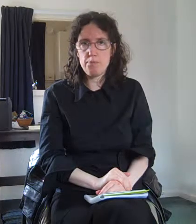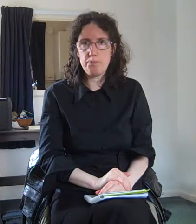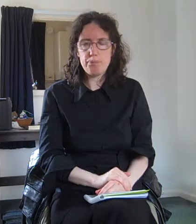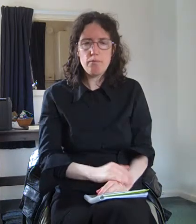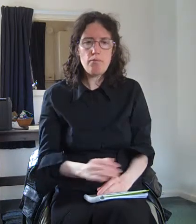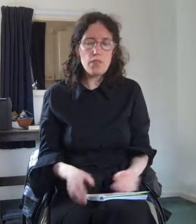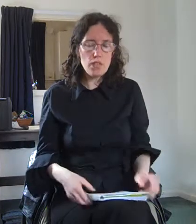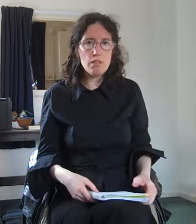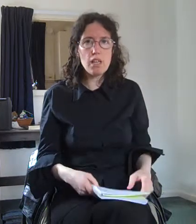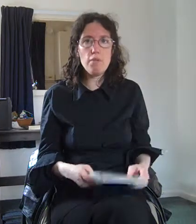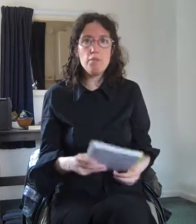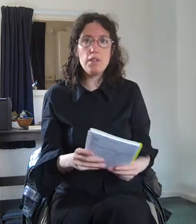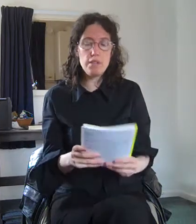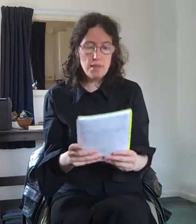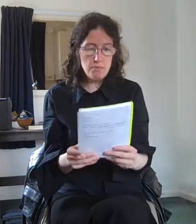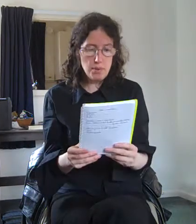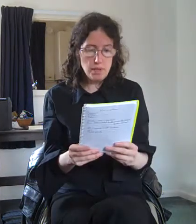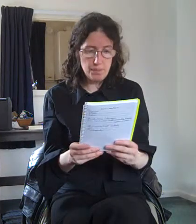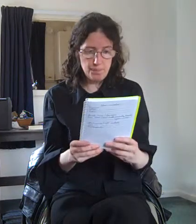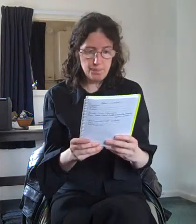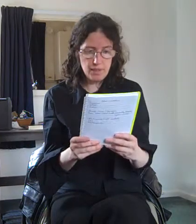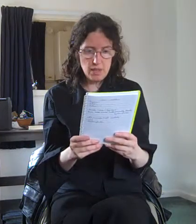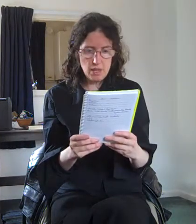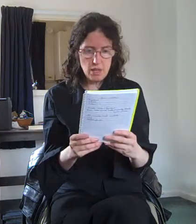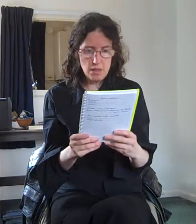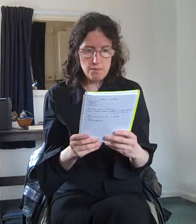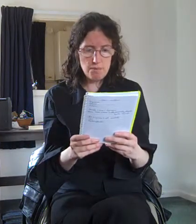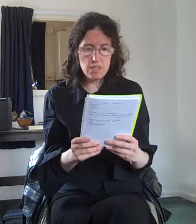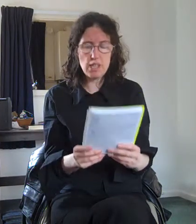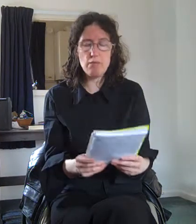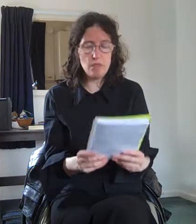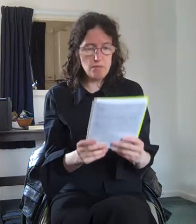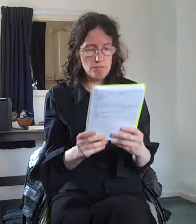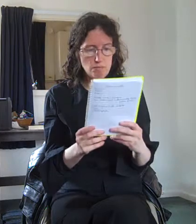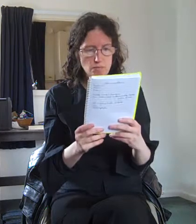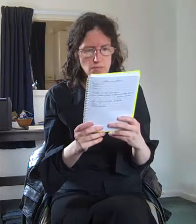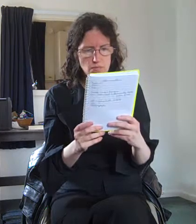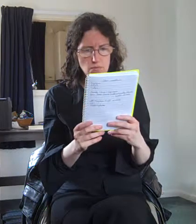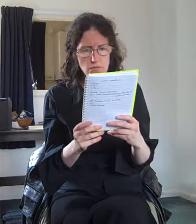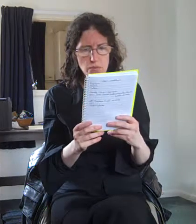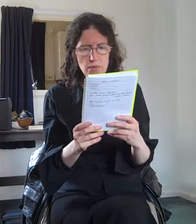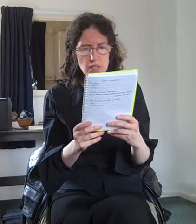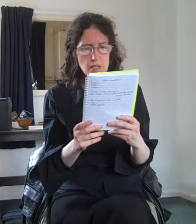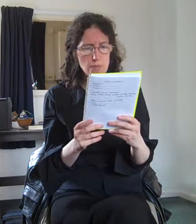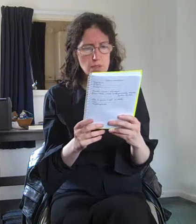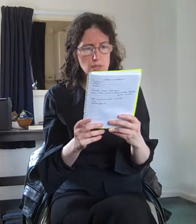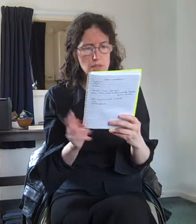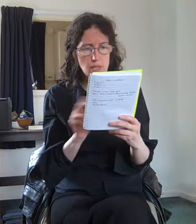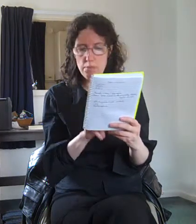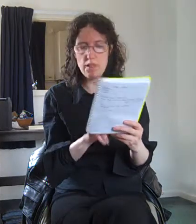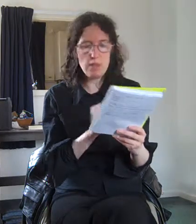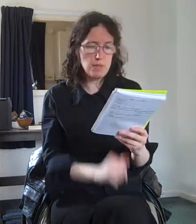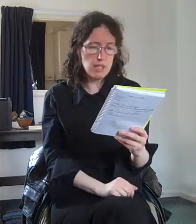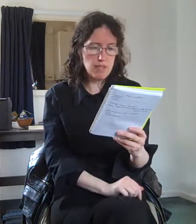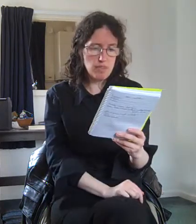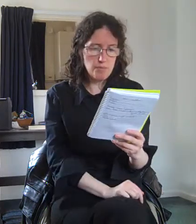okay myth number um seven or myth number yeah myth number seven